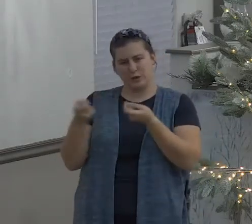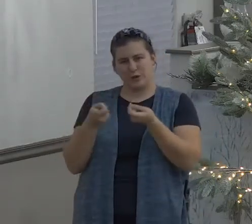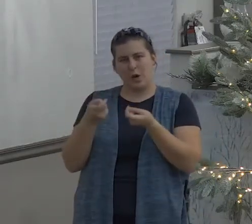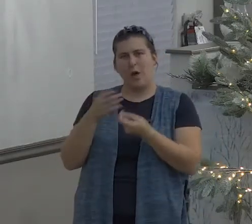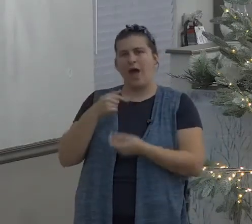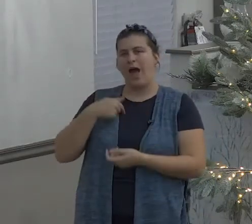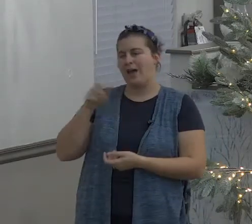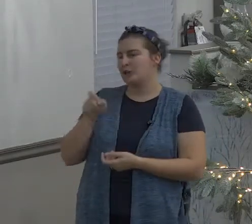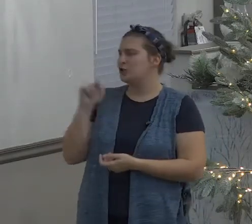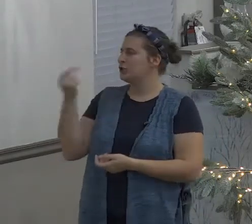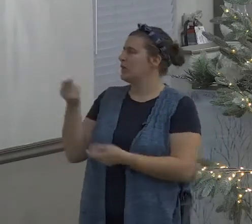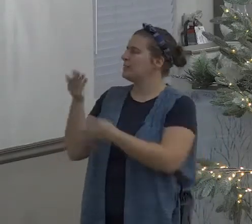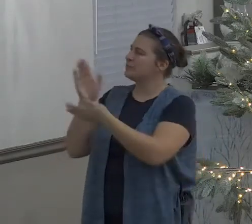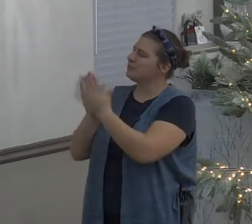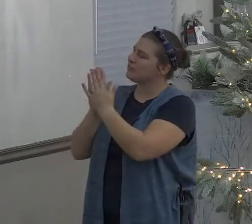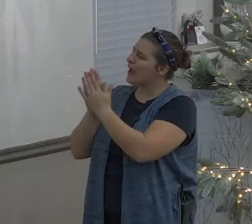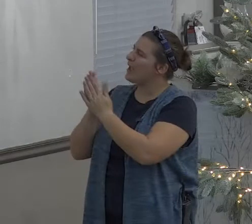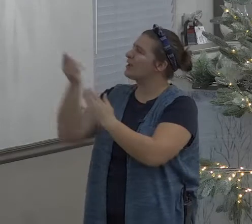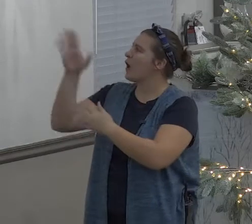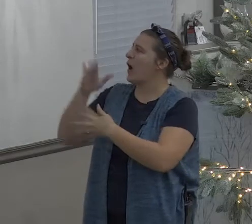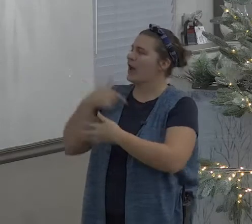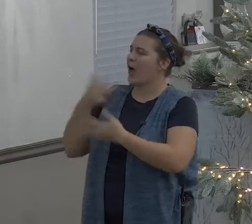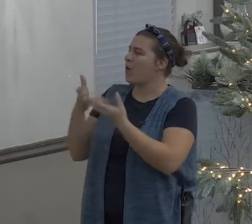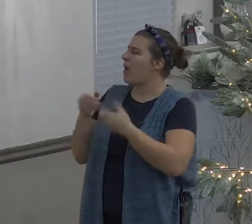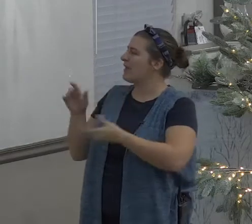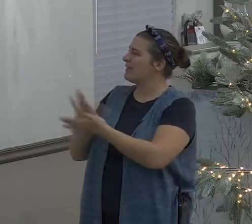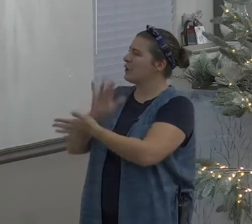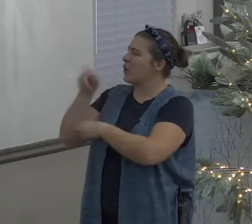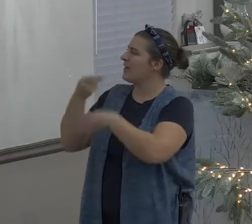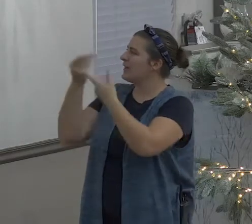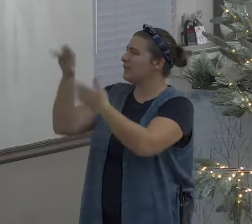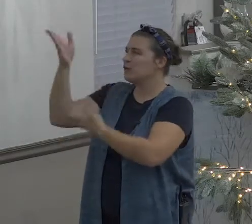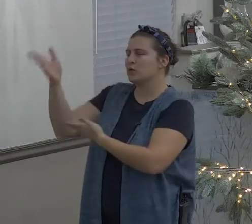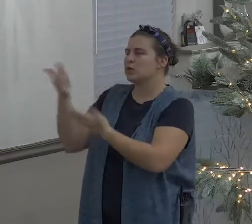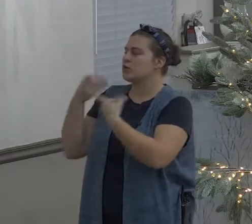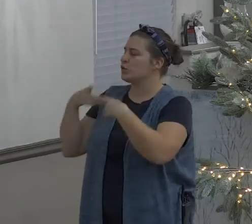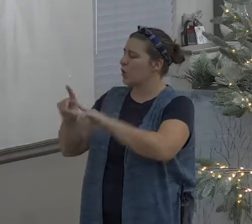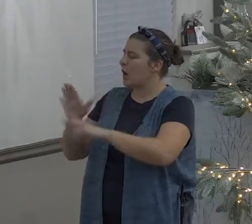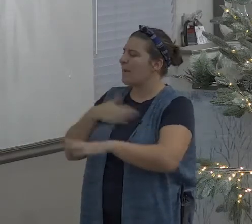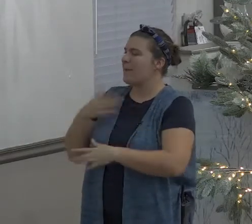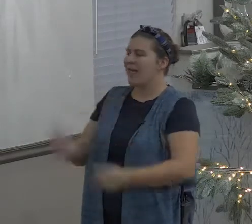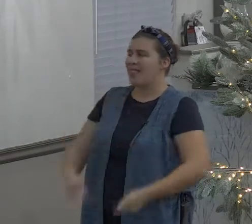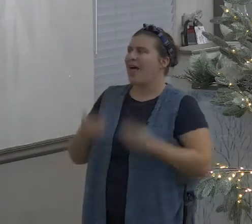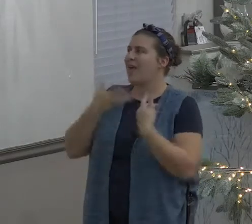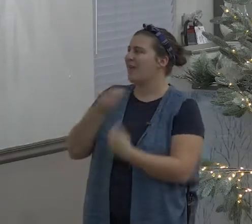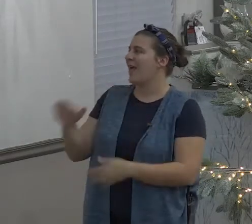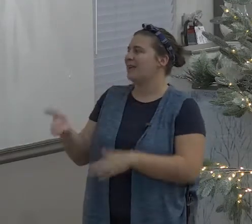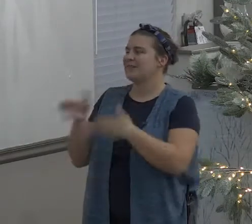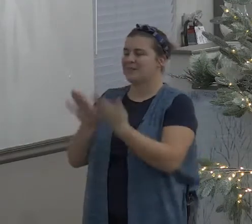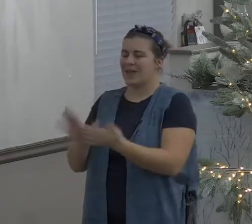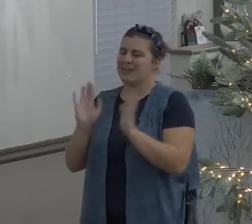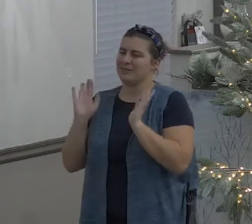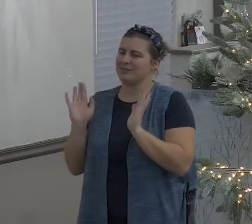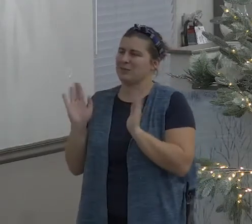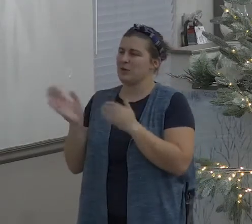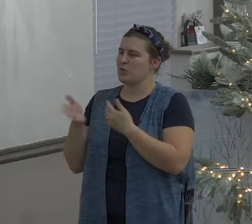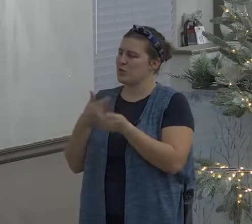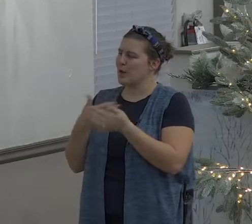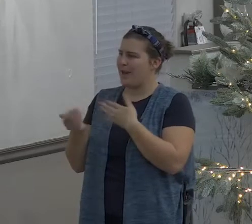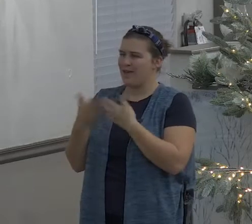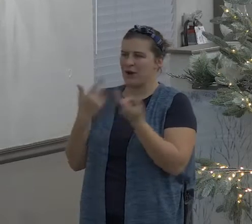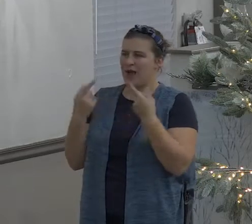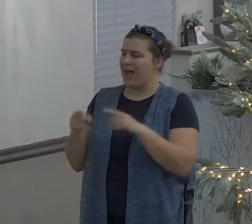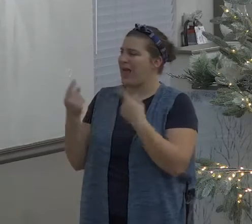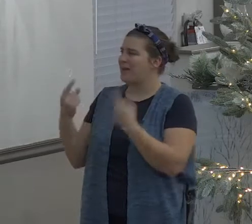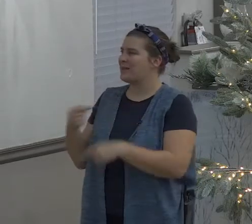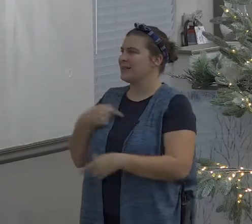so you know it's how are you going to die well listen but God's got that under control too so our prayer ought to be just God